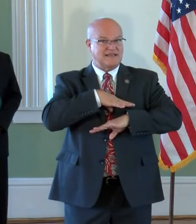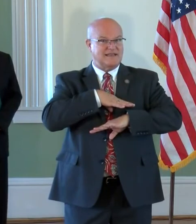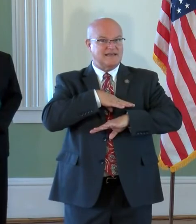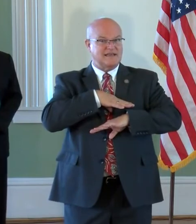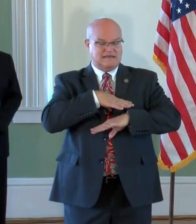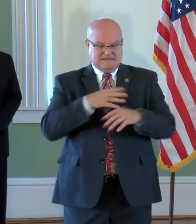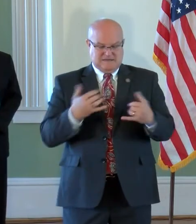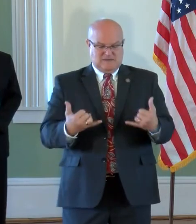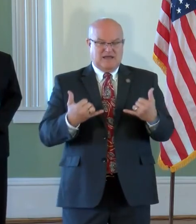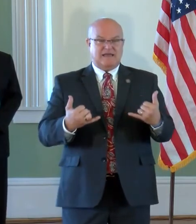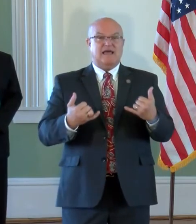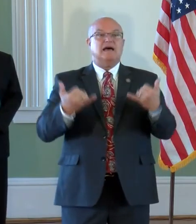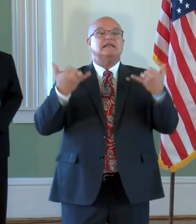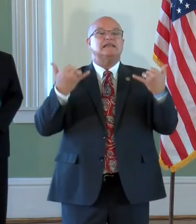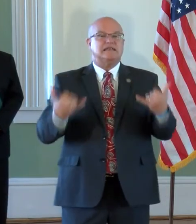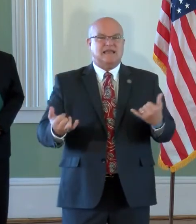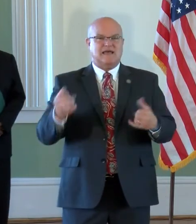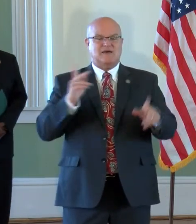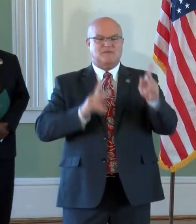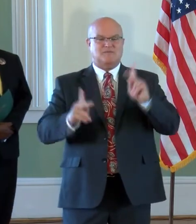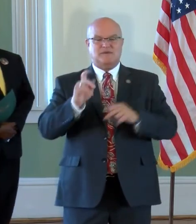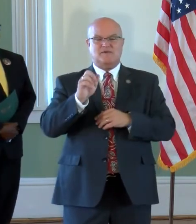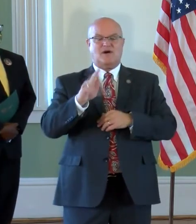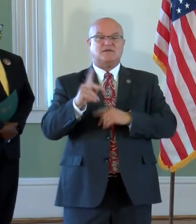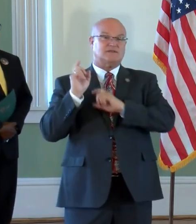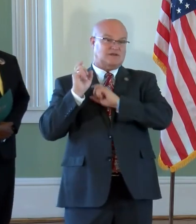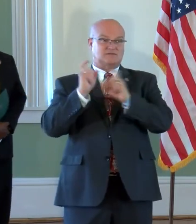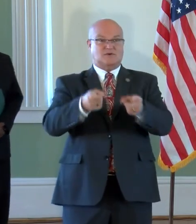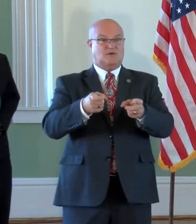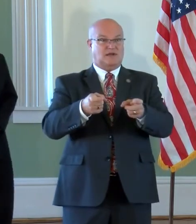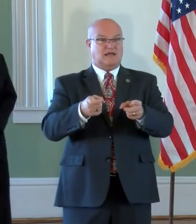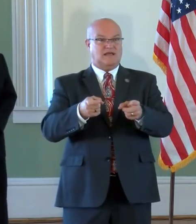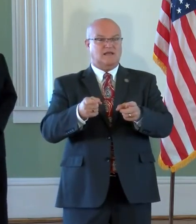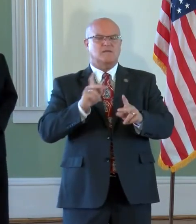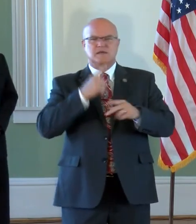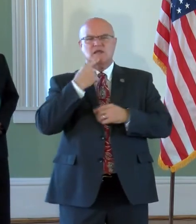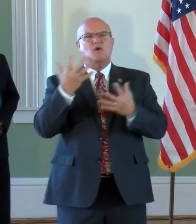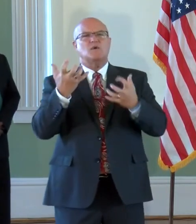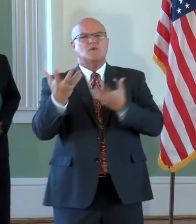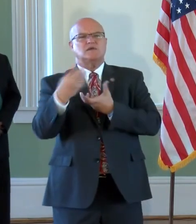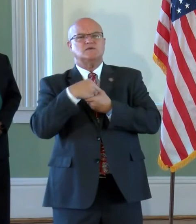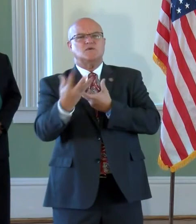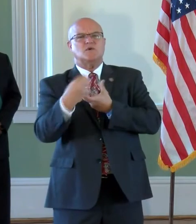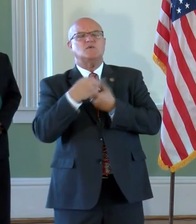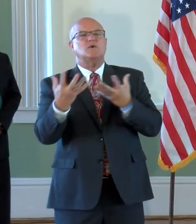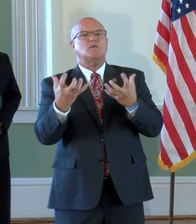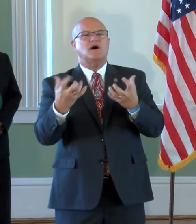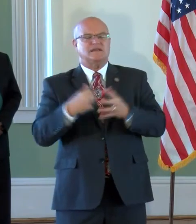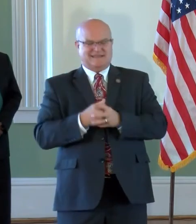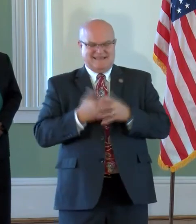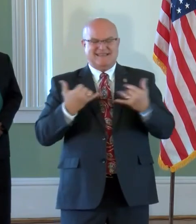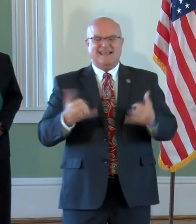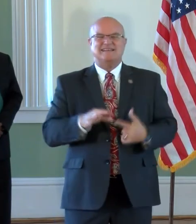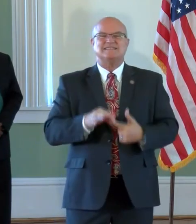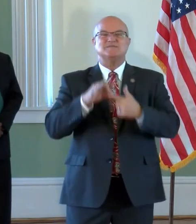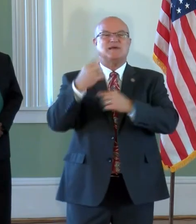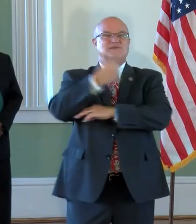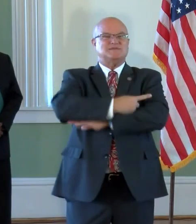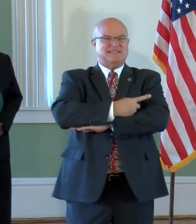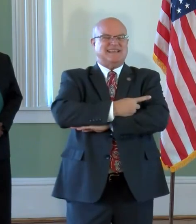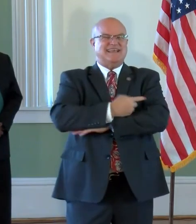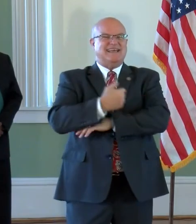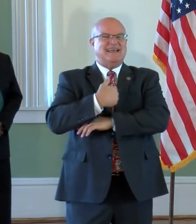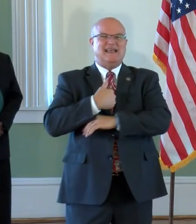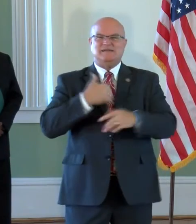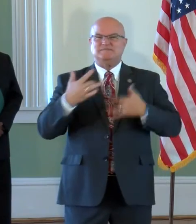it to this stage where the public can now participate because we've had so many people saying we want to be a part of this. This is a special day and I can't wait